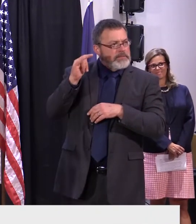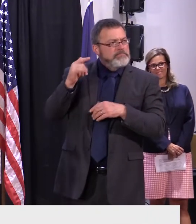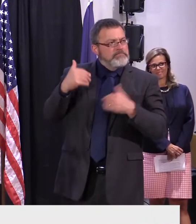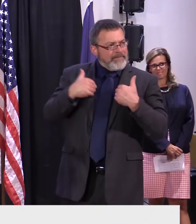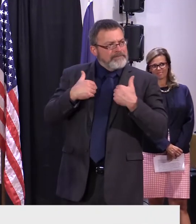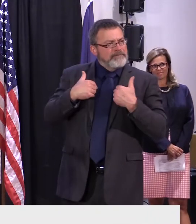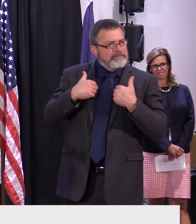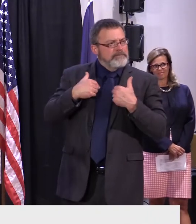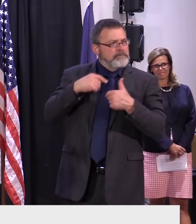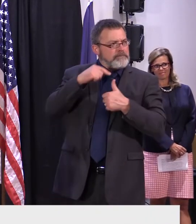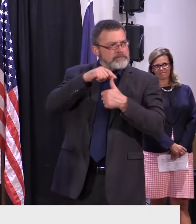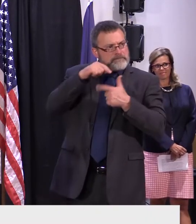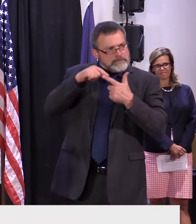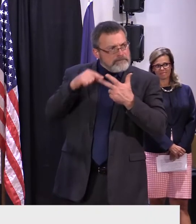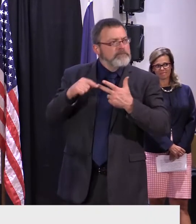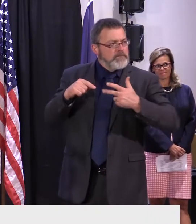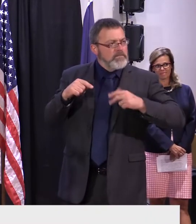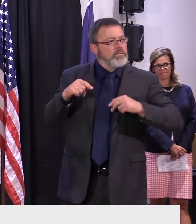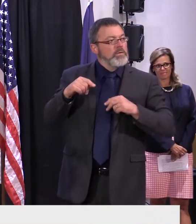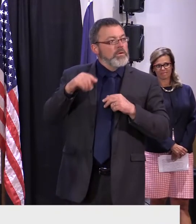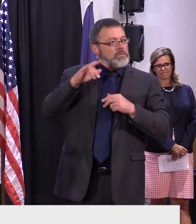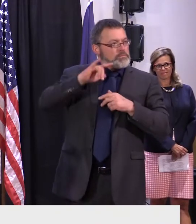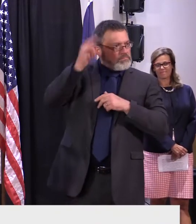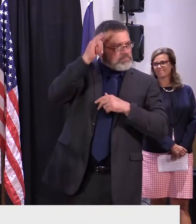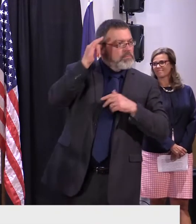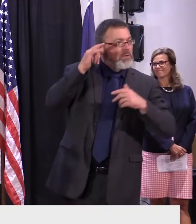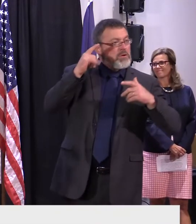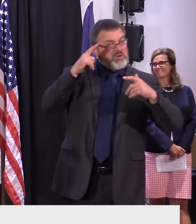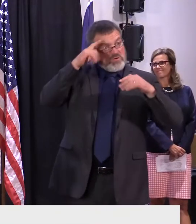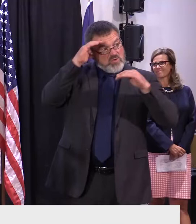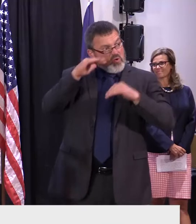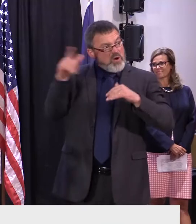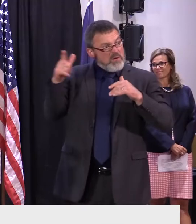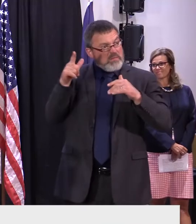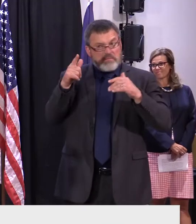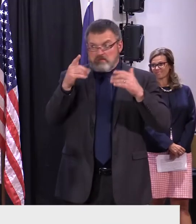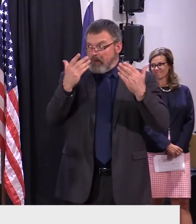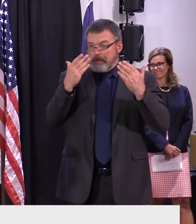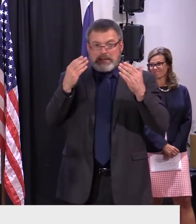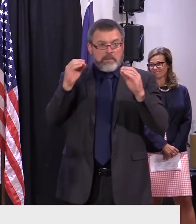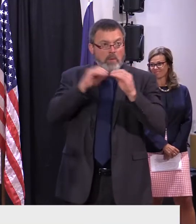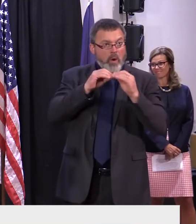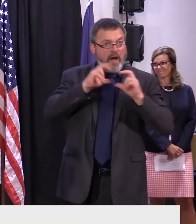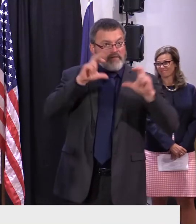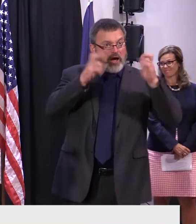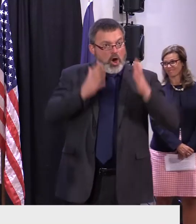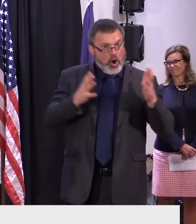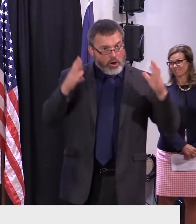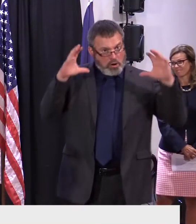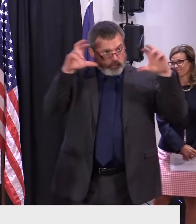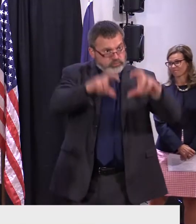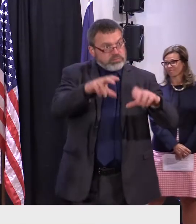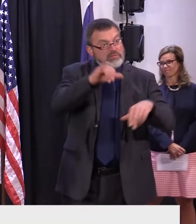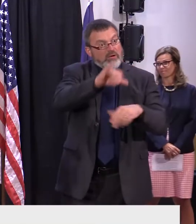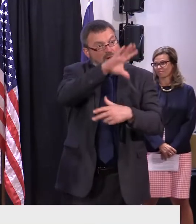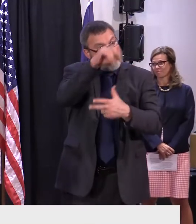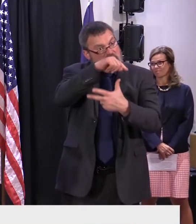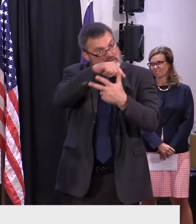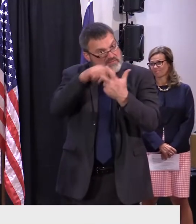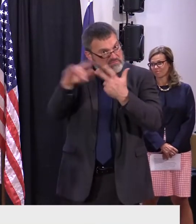to build out and possibly attract these investors? Yeah, everyone I spoke to